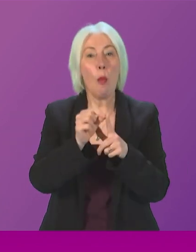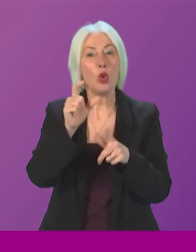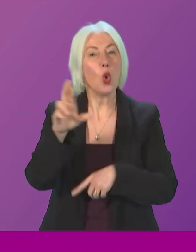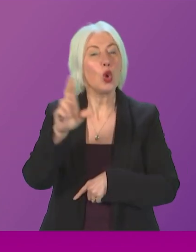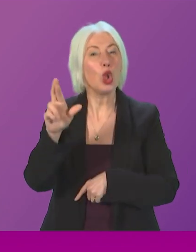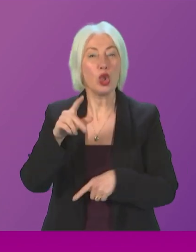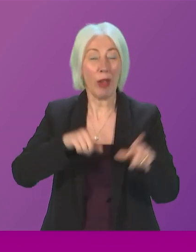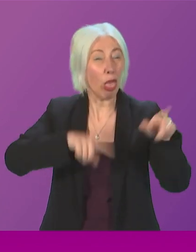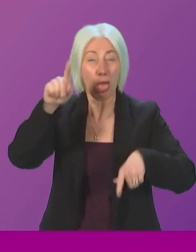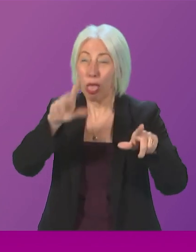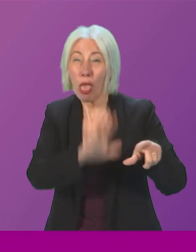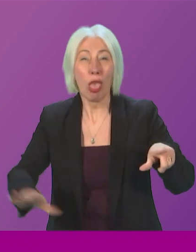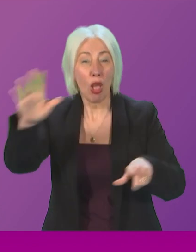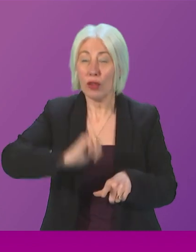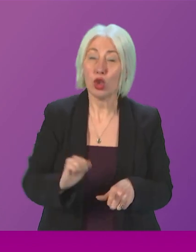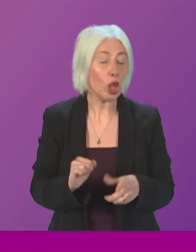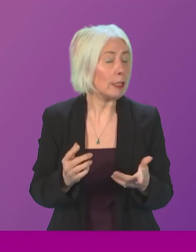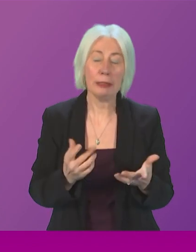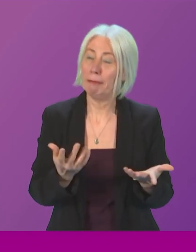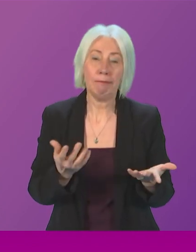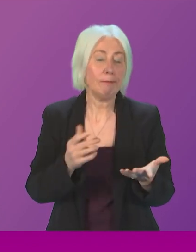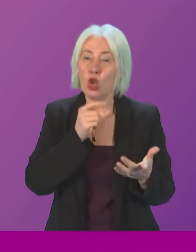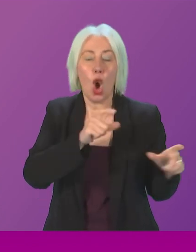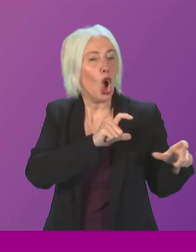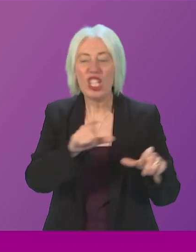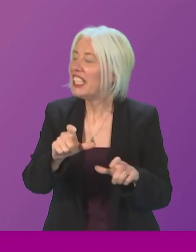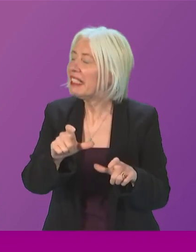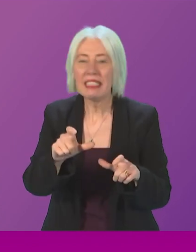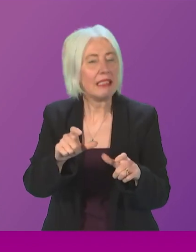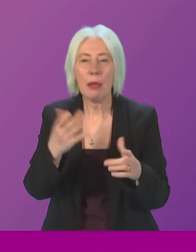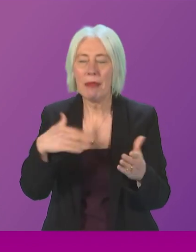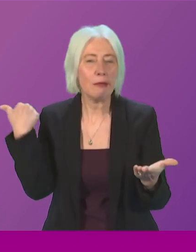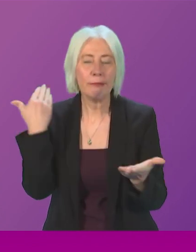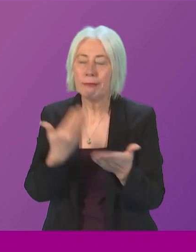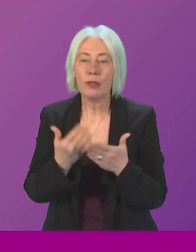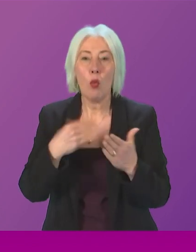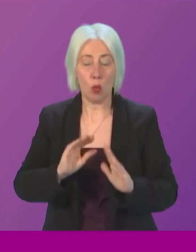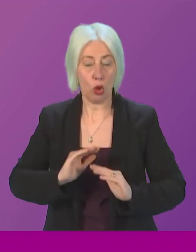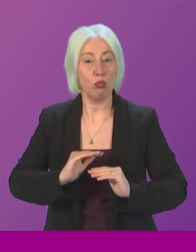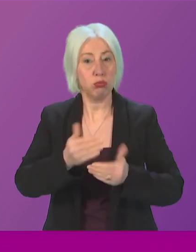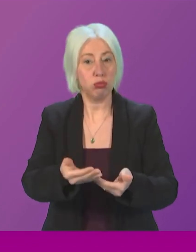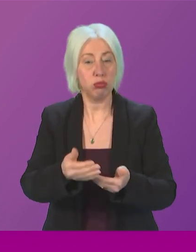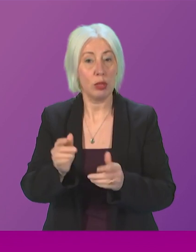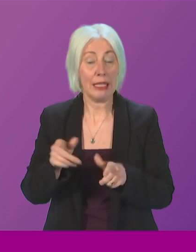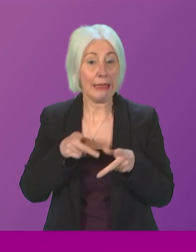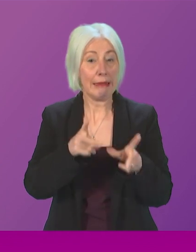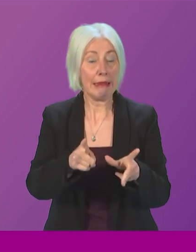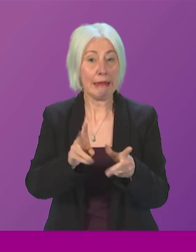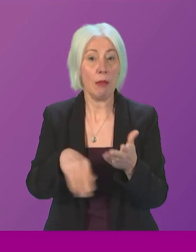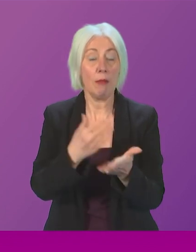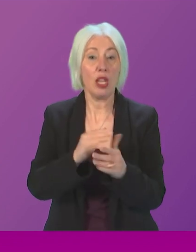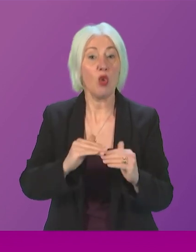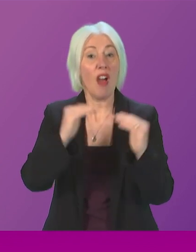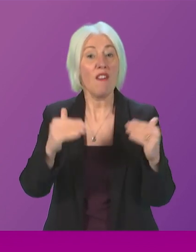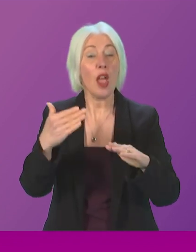up and down the country. That inconsistency of care that has existed. We want to introduce a system that ensures that we put fair